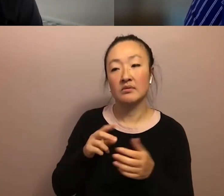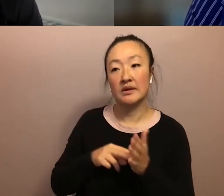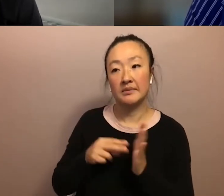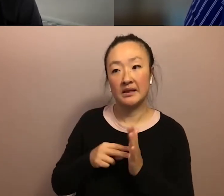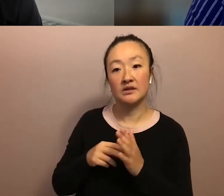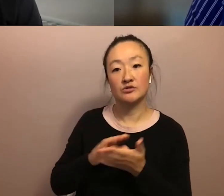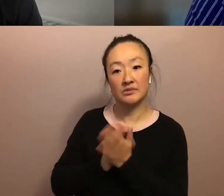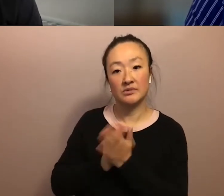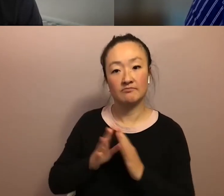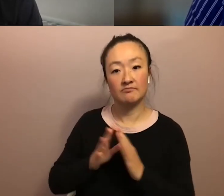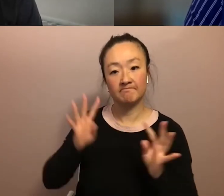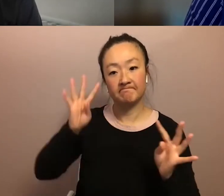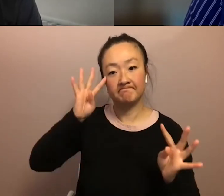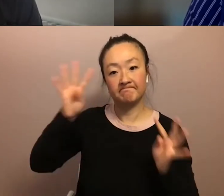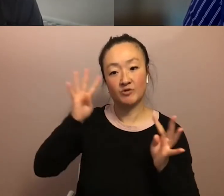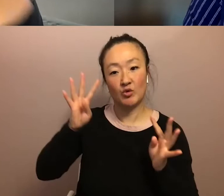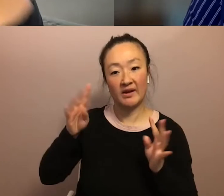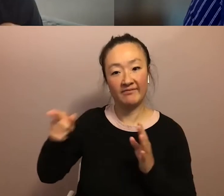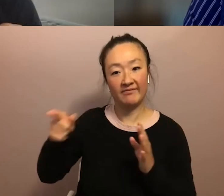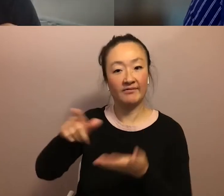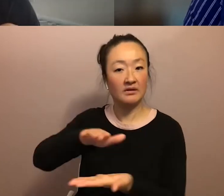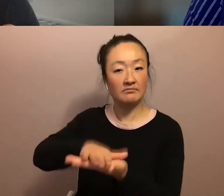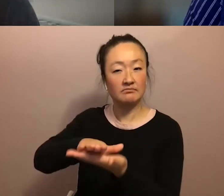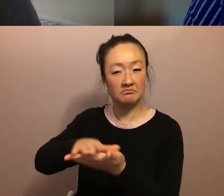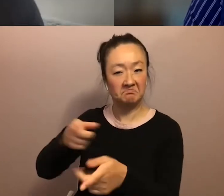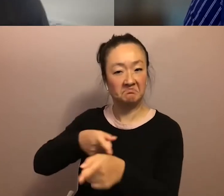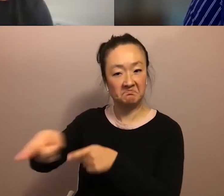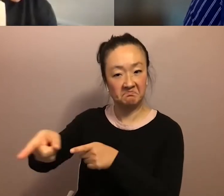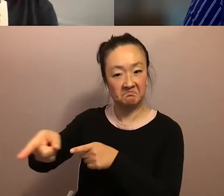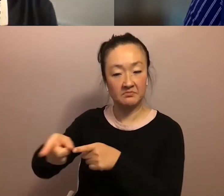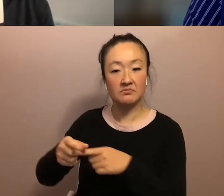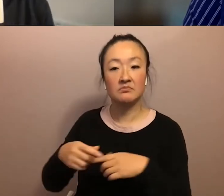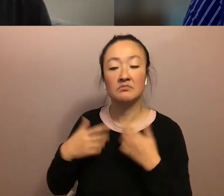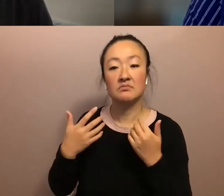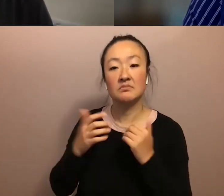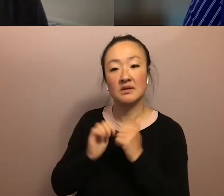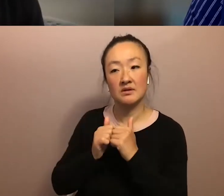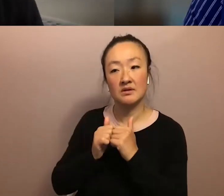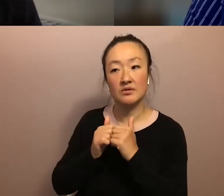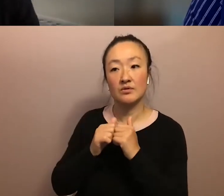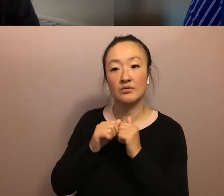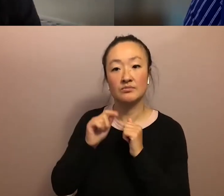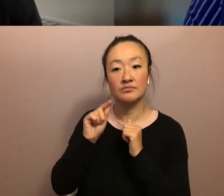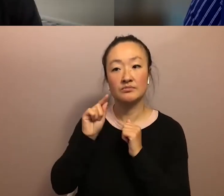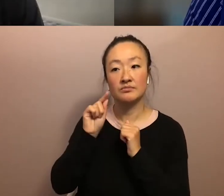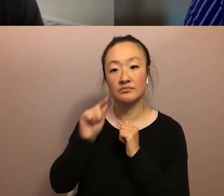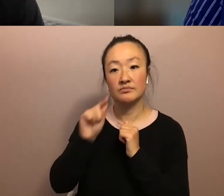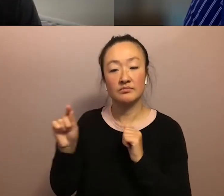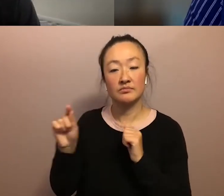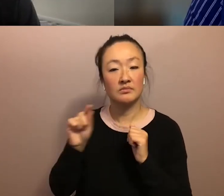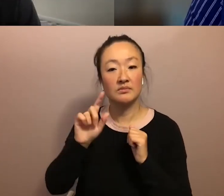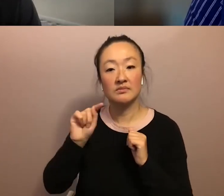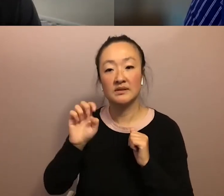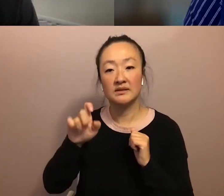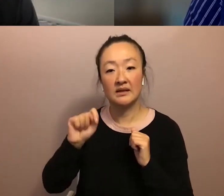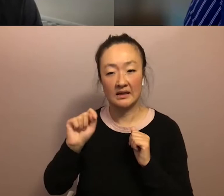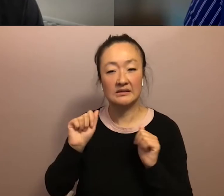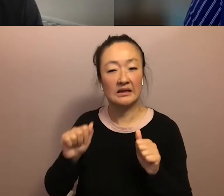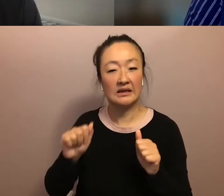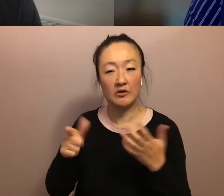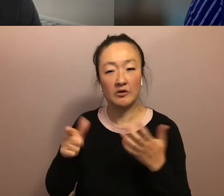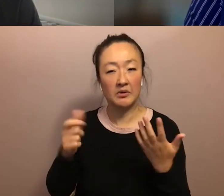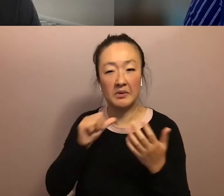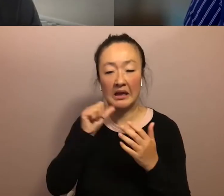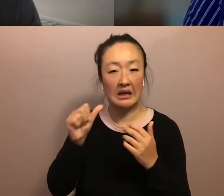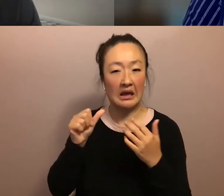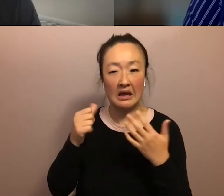get creative in the academy? Um, in ways in which a lot of these texts, um, can be really inaccessible